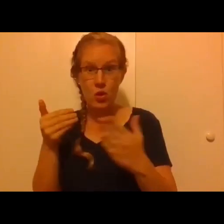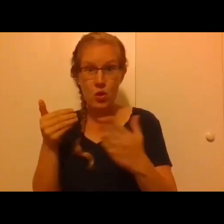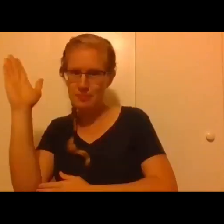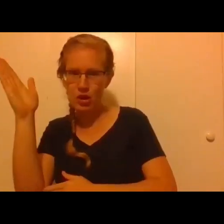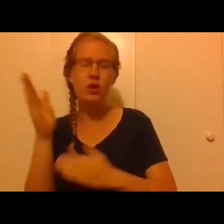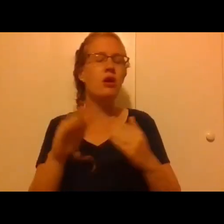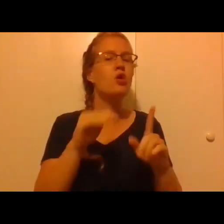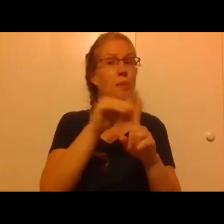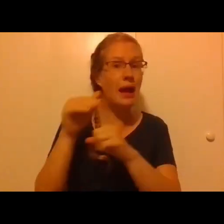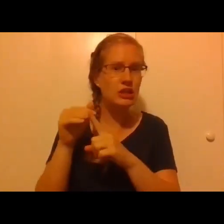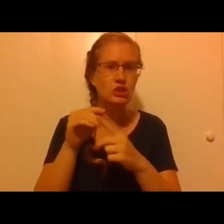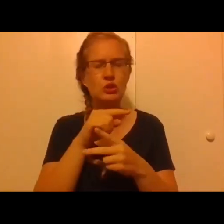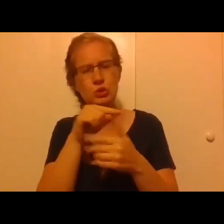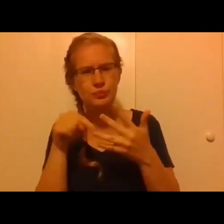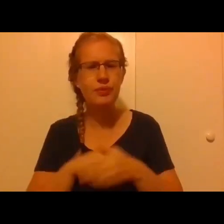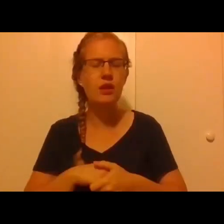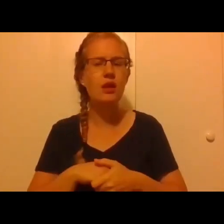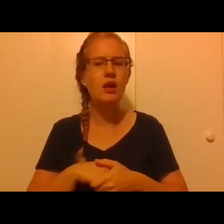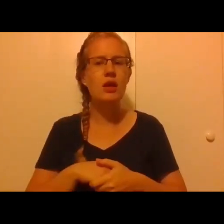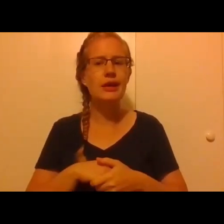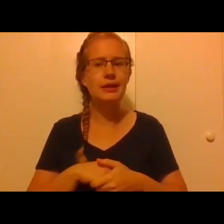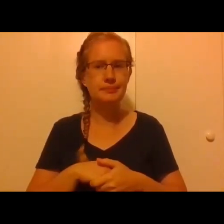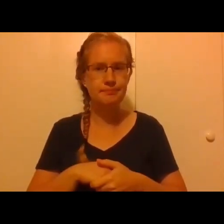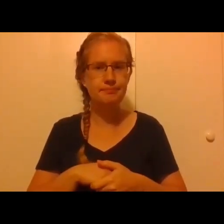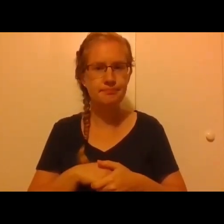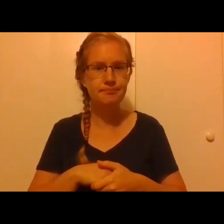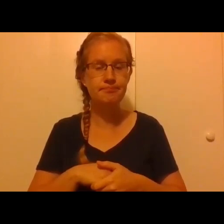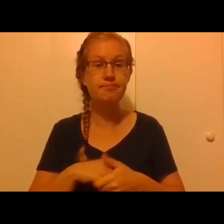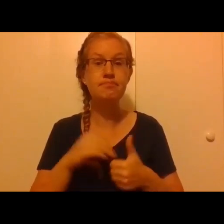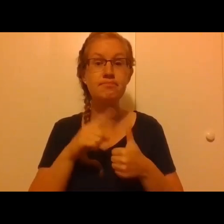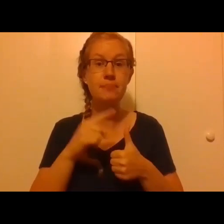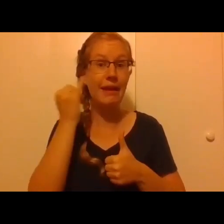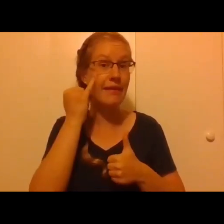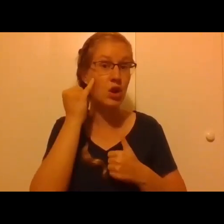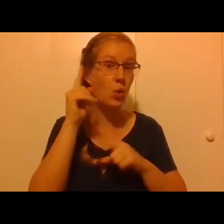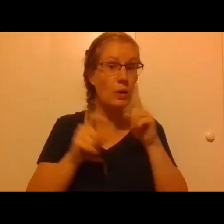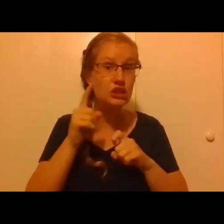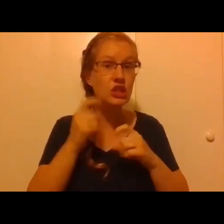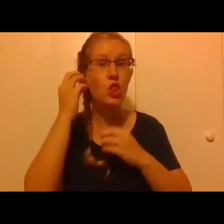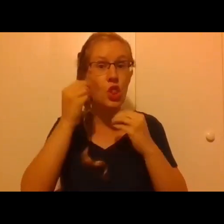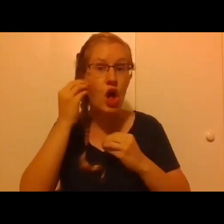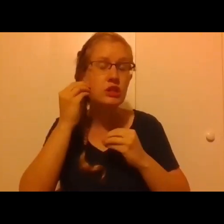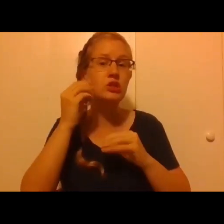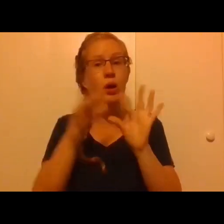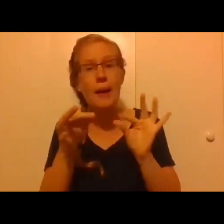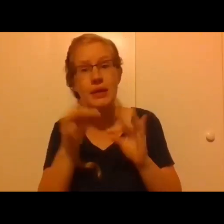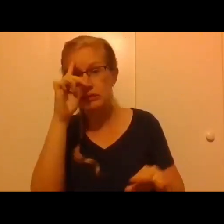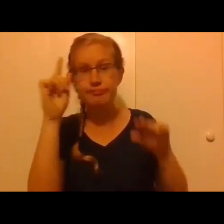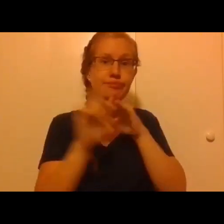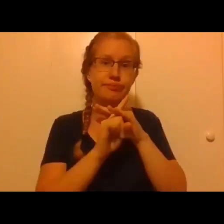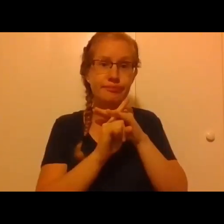two things that if you have questions or thoughts or comments during Archbishop Kurtz's comments,